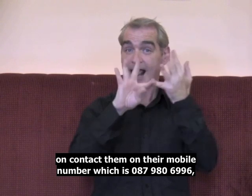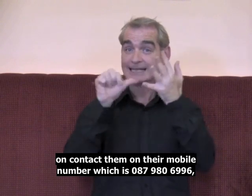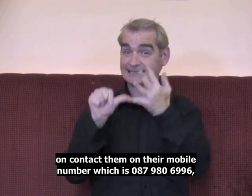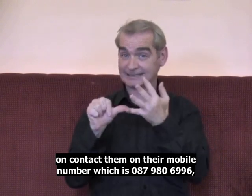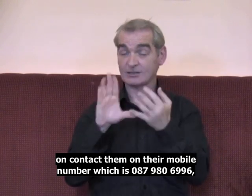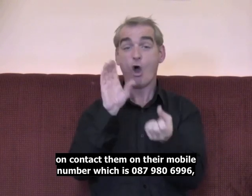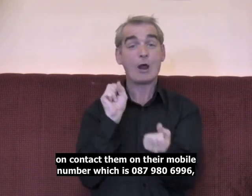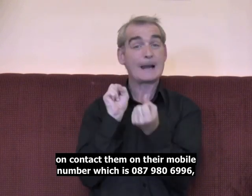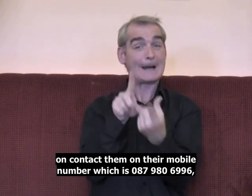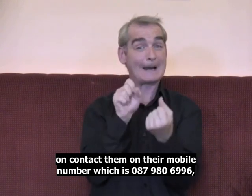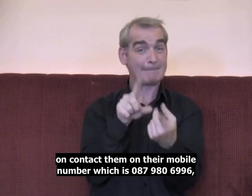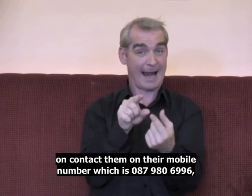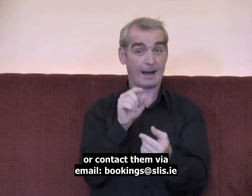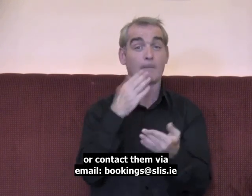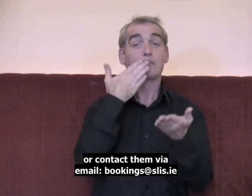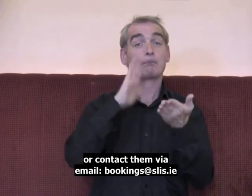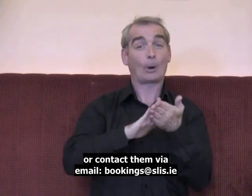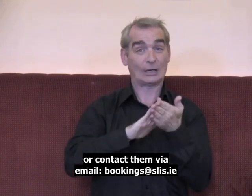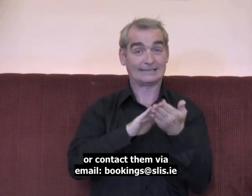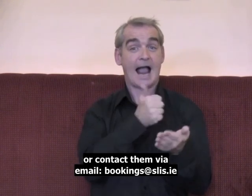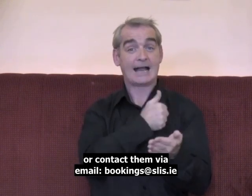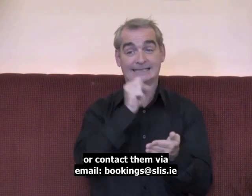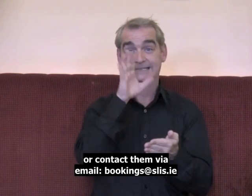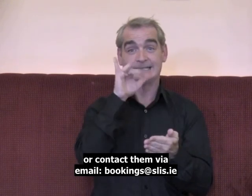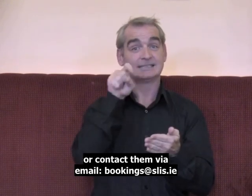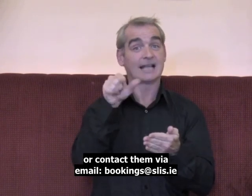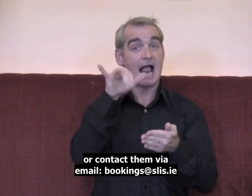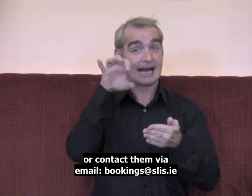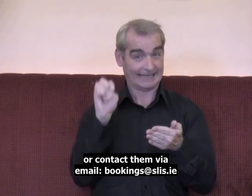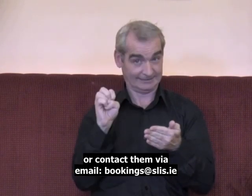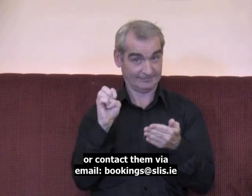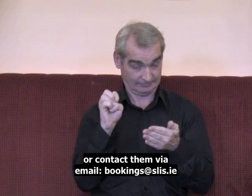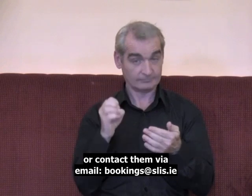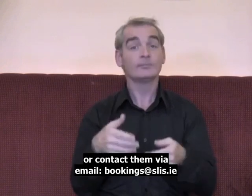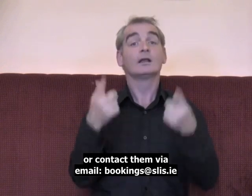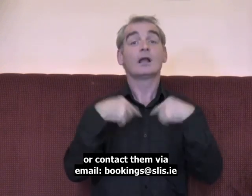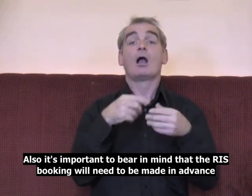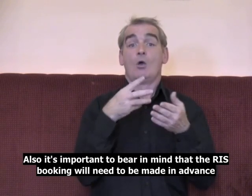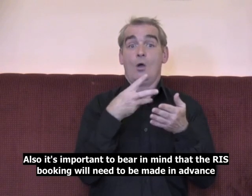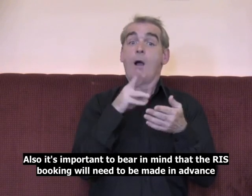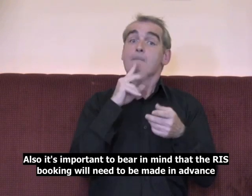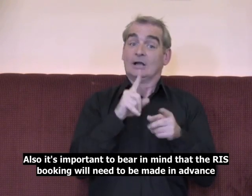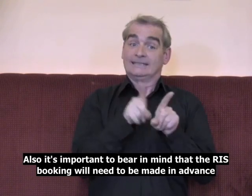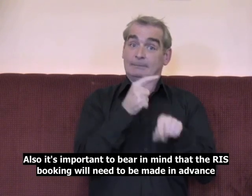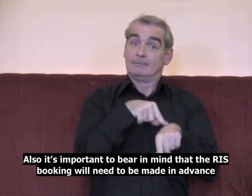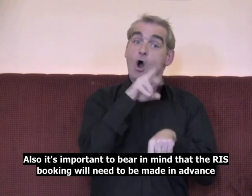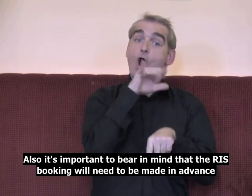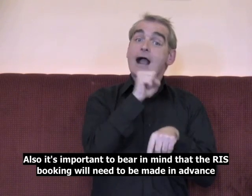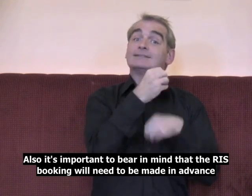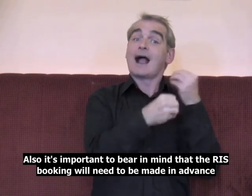6996 or via email at bookings at SLIS.ie. Also, it's important to